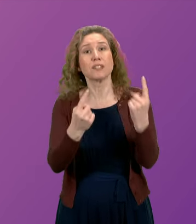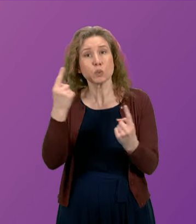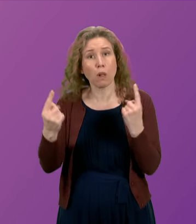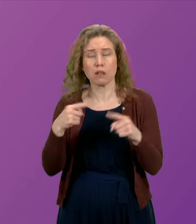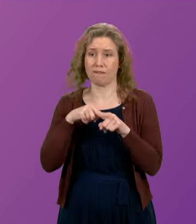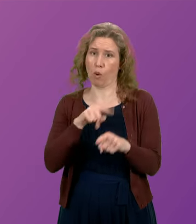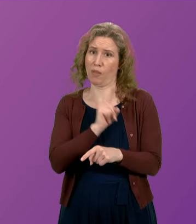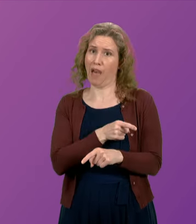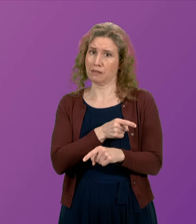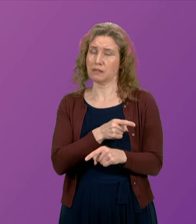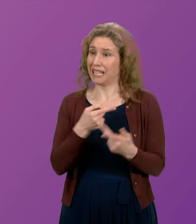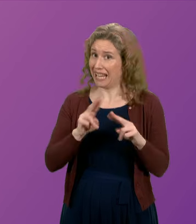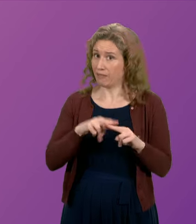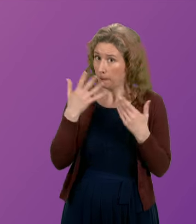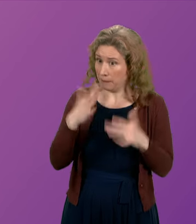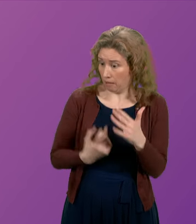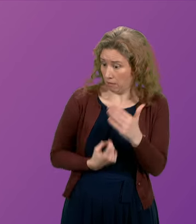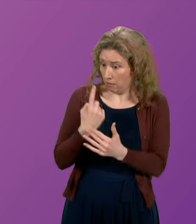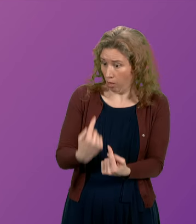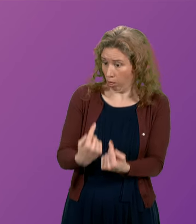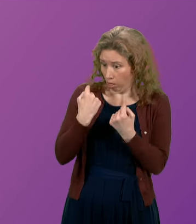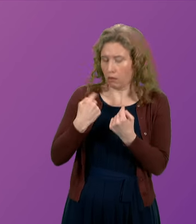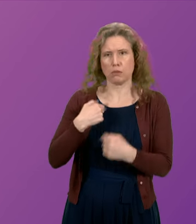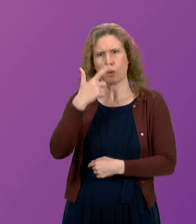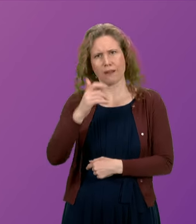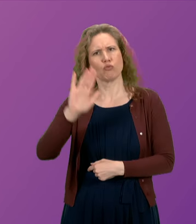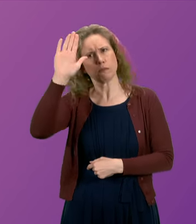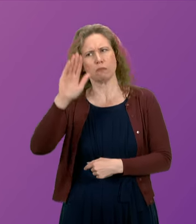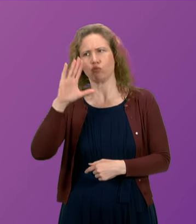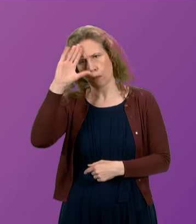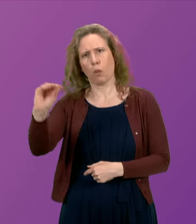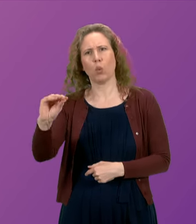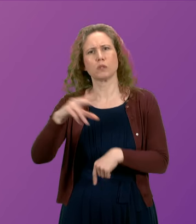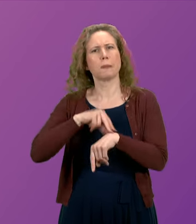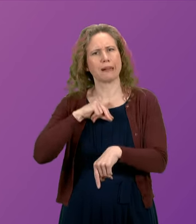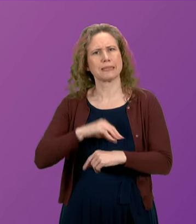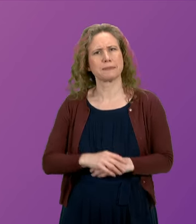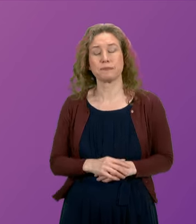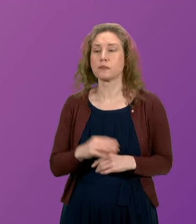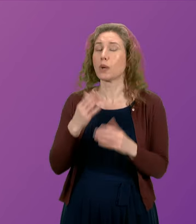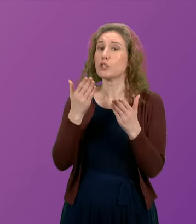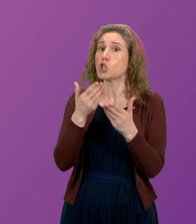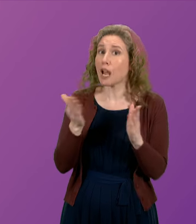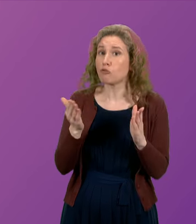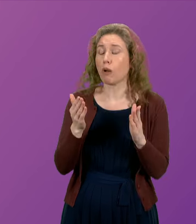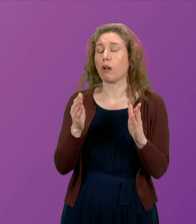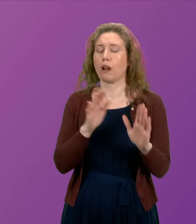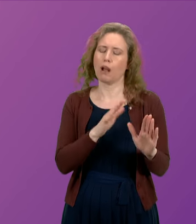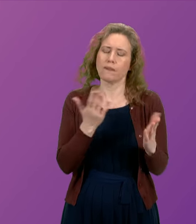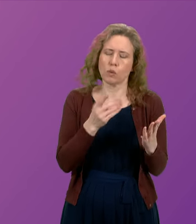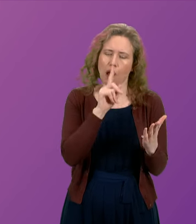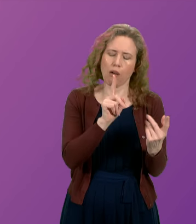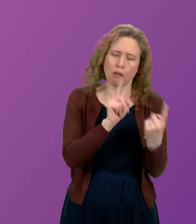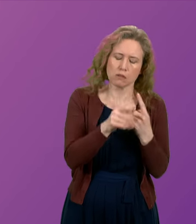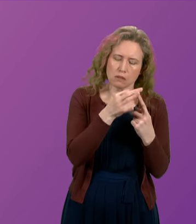follow the Deputy Chief Constable's invitation and to do that and let me just say in general with the caveat that I've put